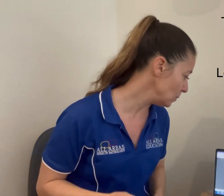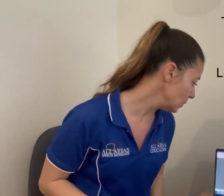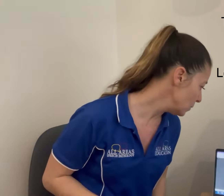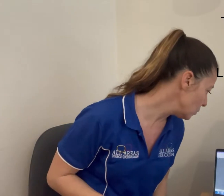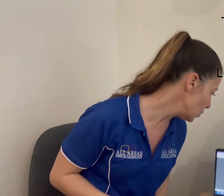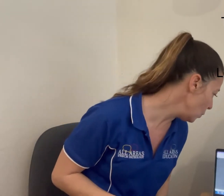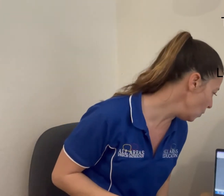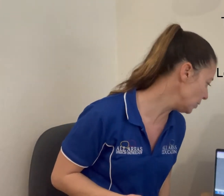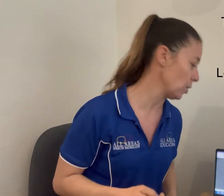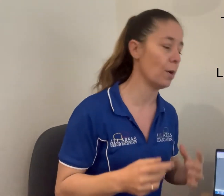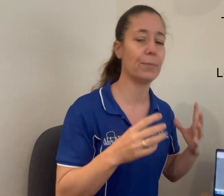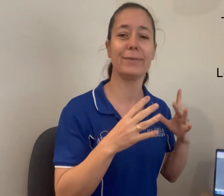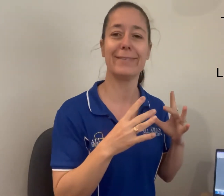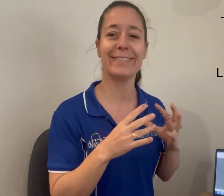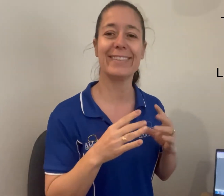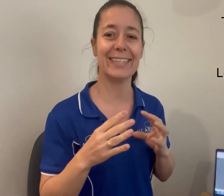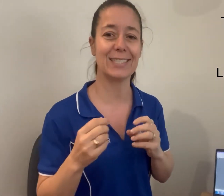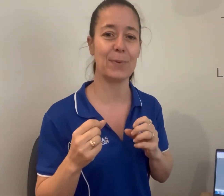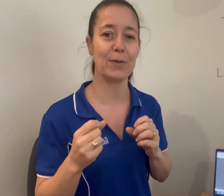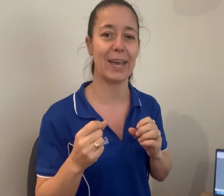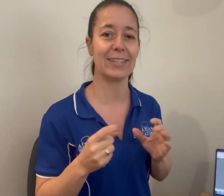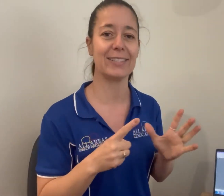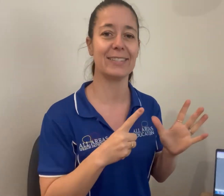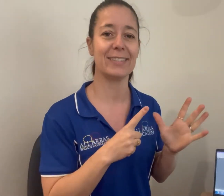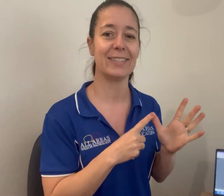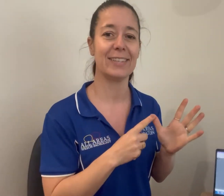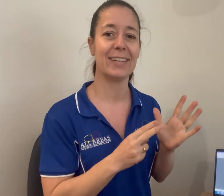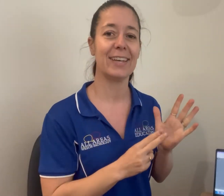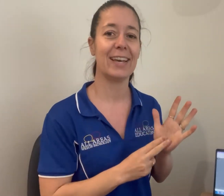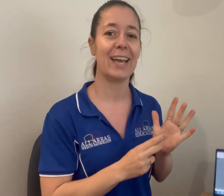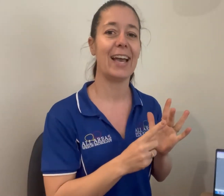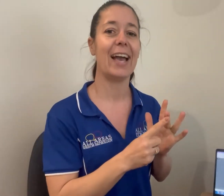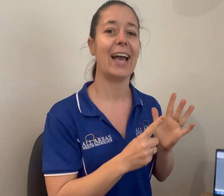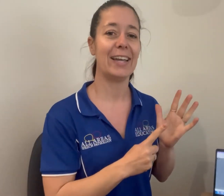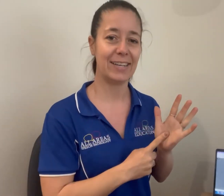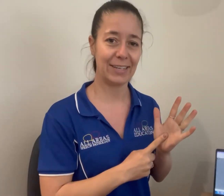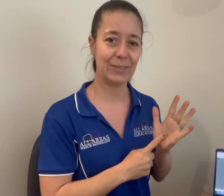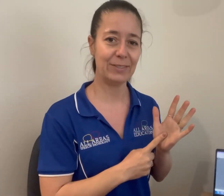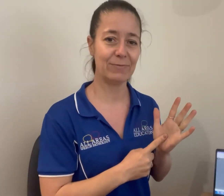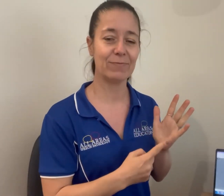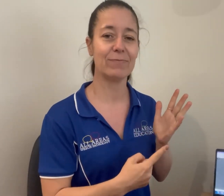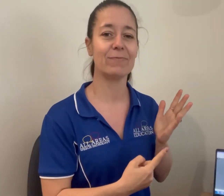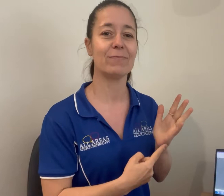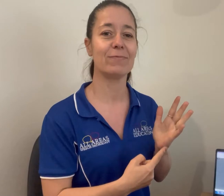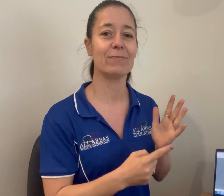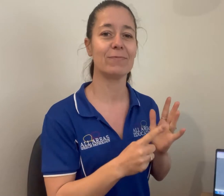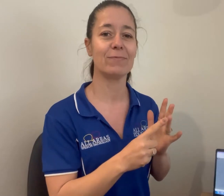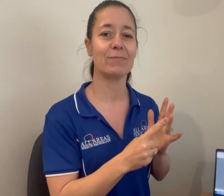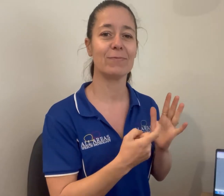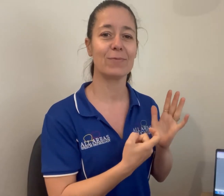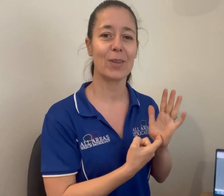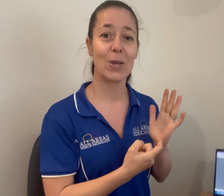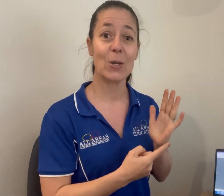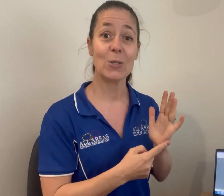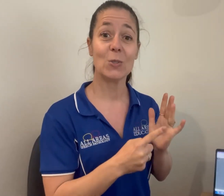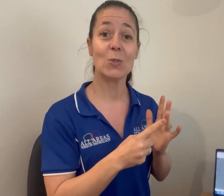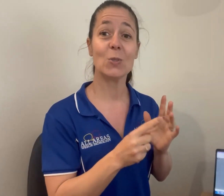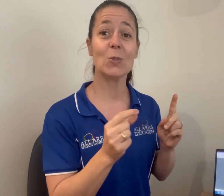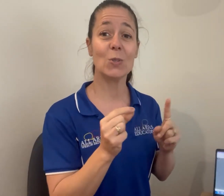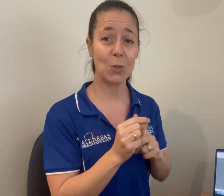Taw Top. Let's spell that. Anil Taw